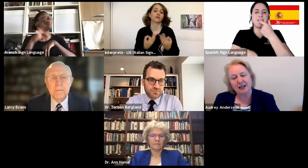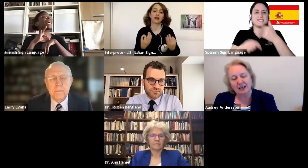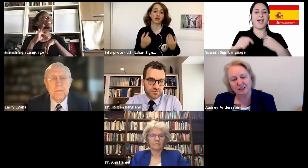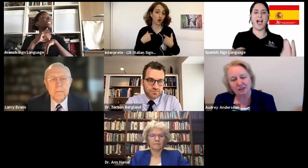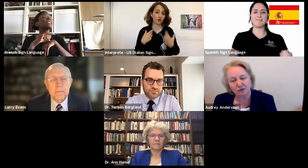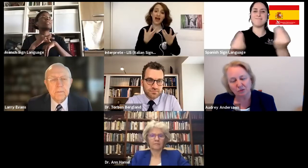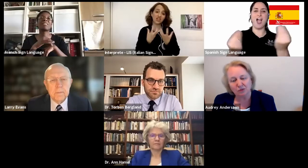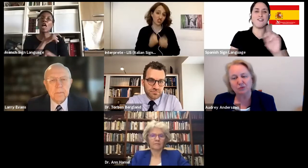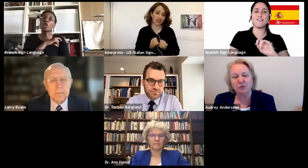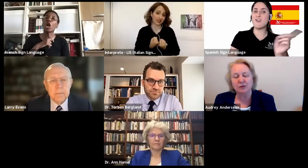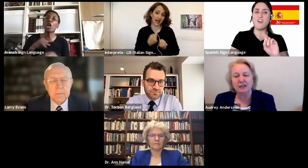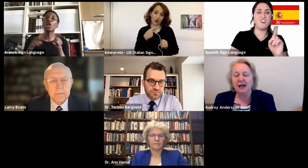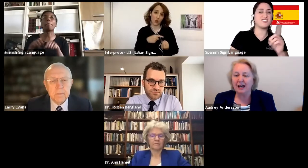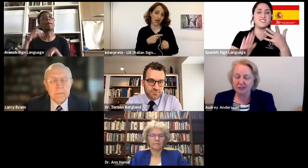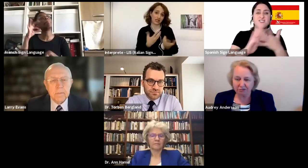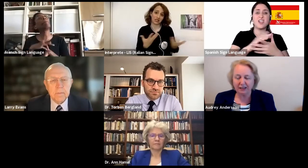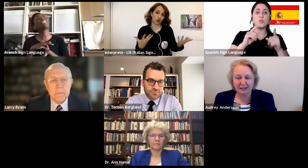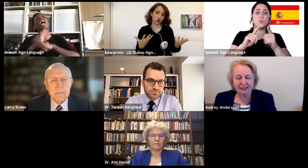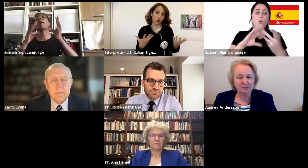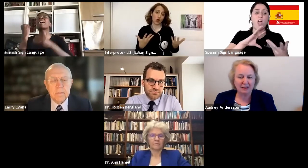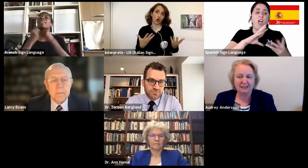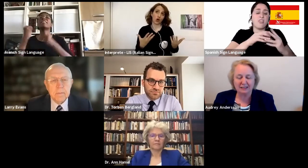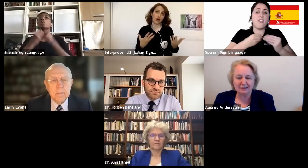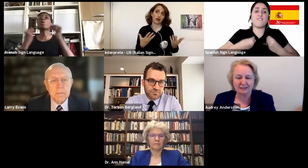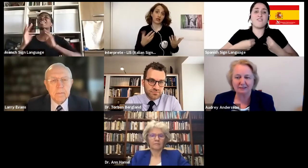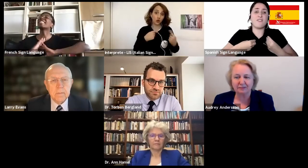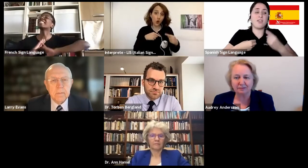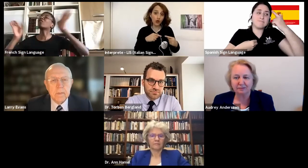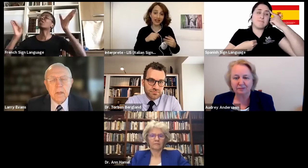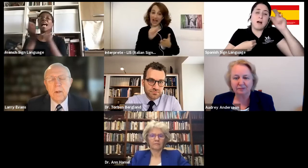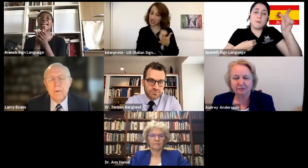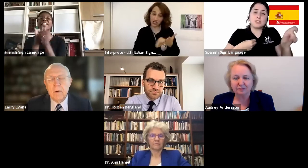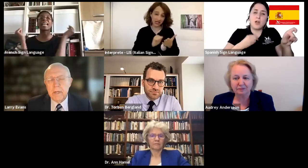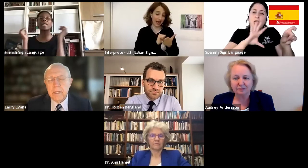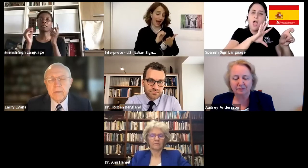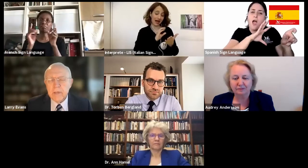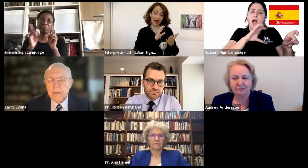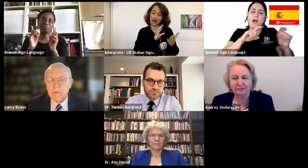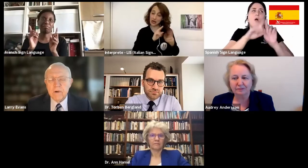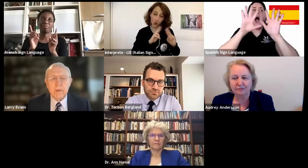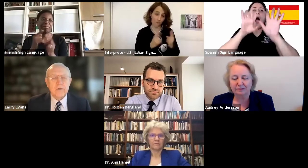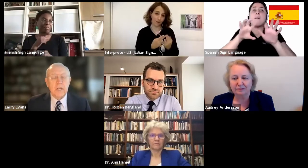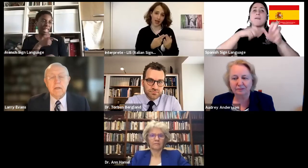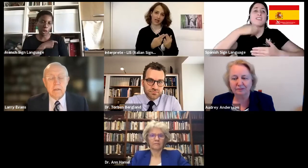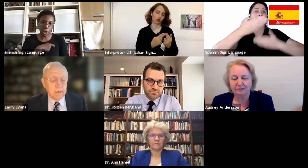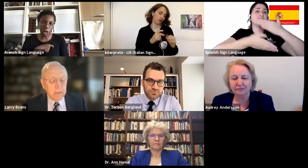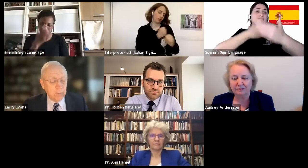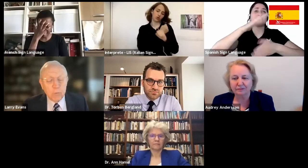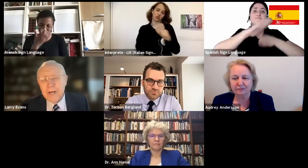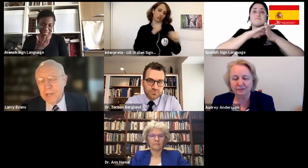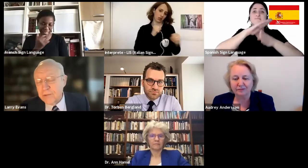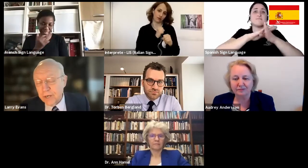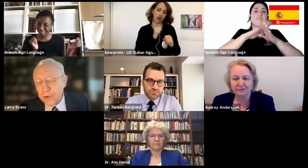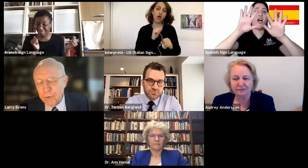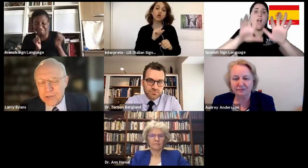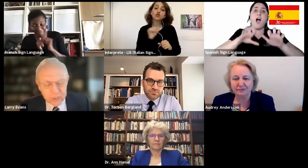deal and to move forward, and to recognize the blessings. Right. Thank you very much. And it